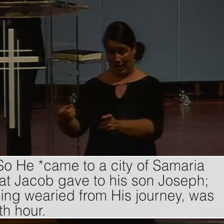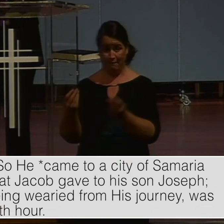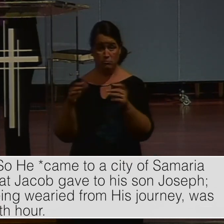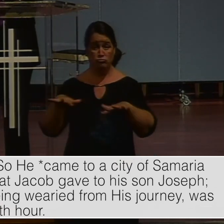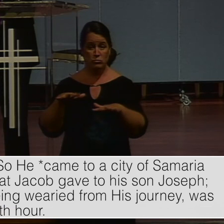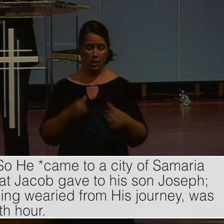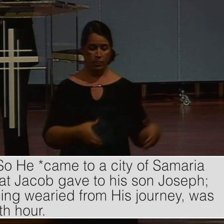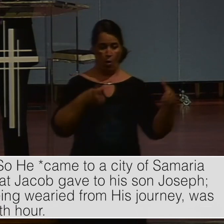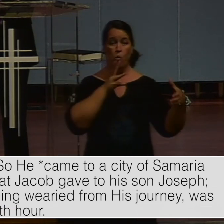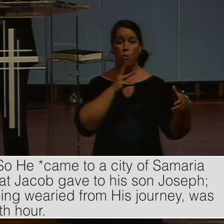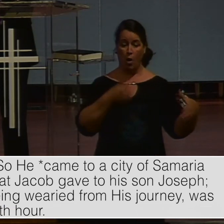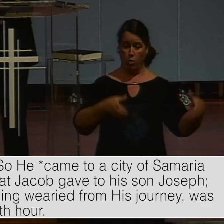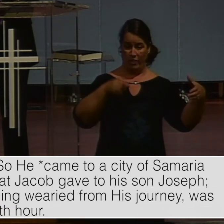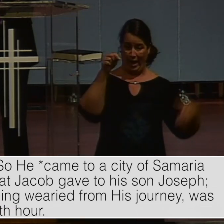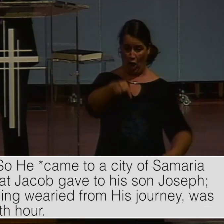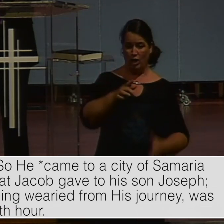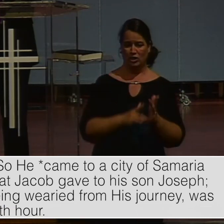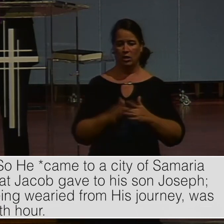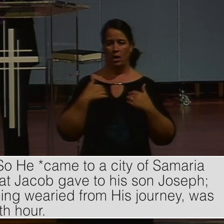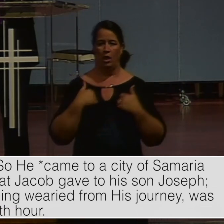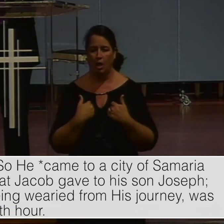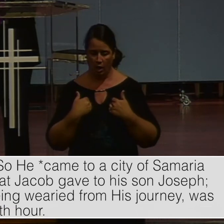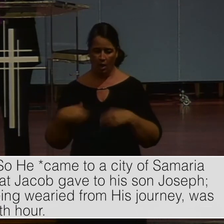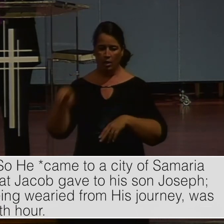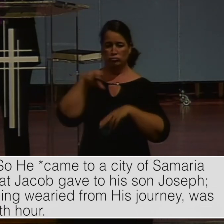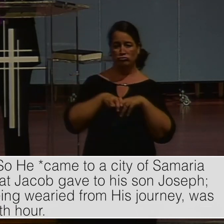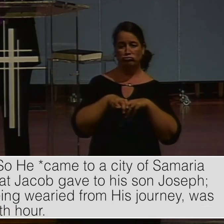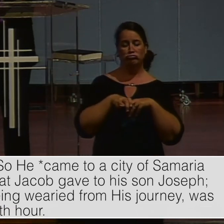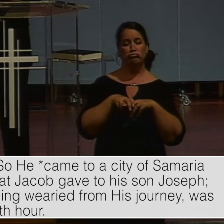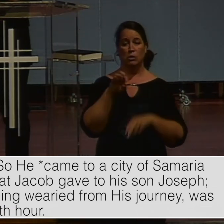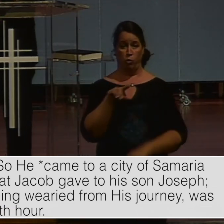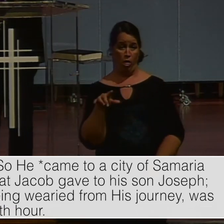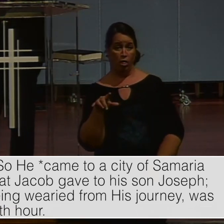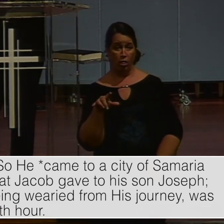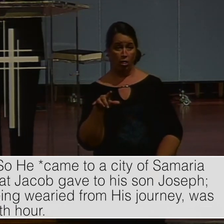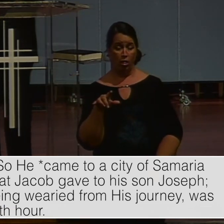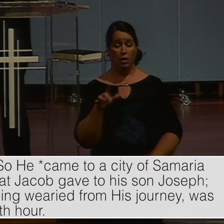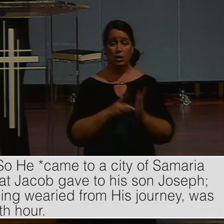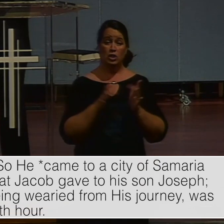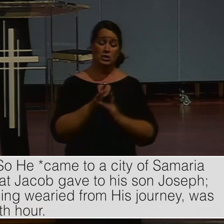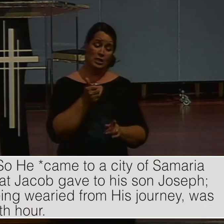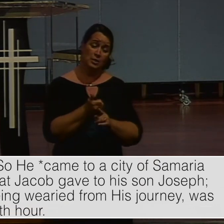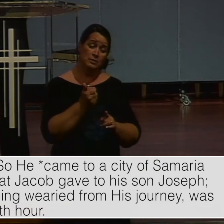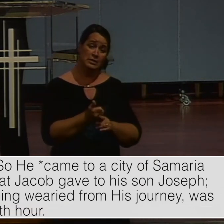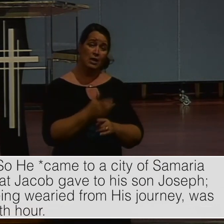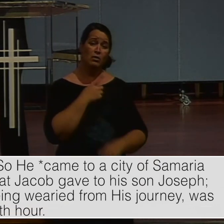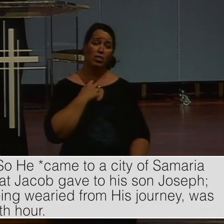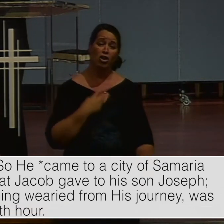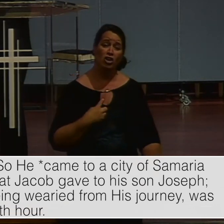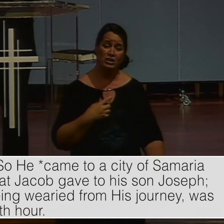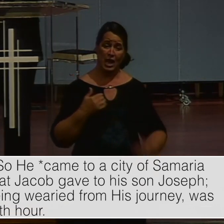well was there. Jesus, therefore, being weary from his journey, sat thus by the well. You know, when Christ took on flesh, he experienced thirst.